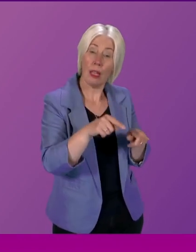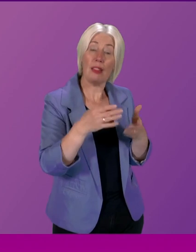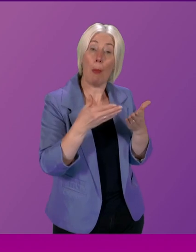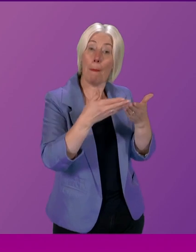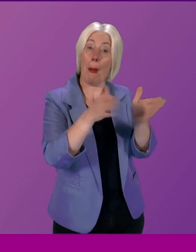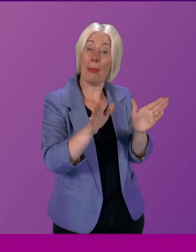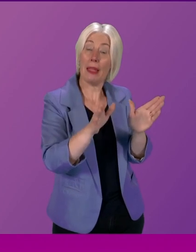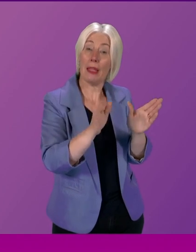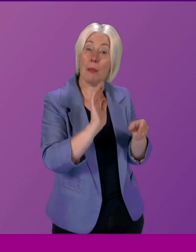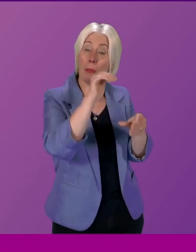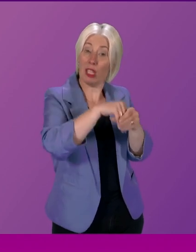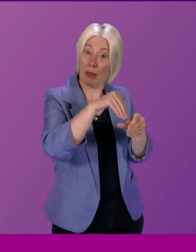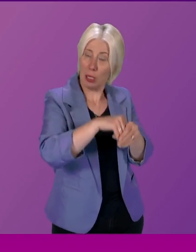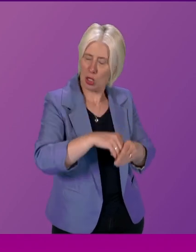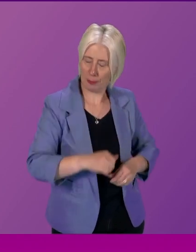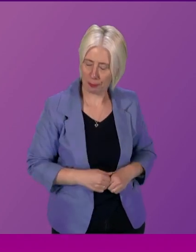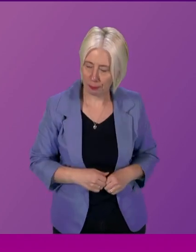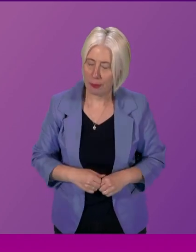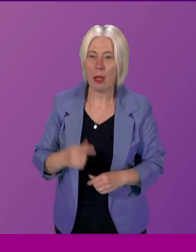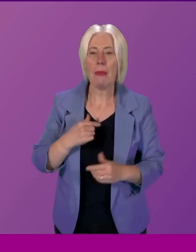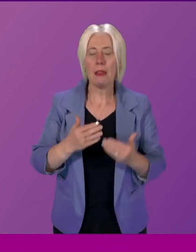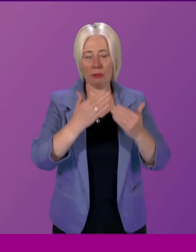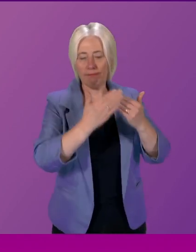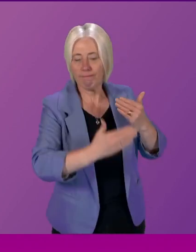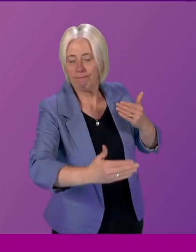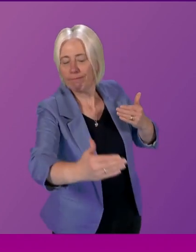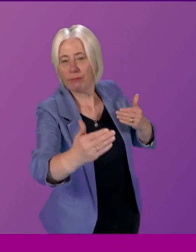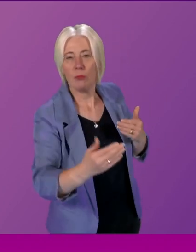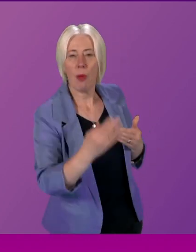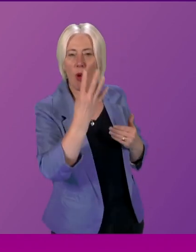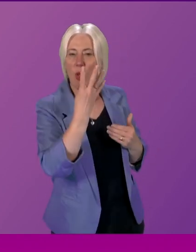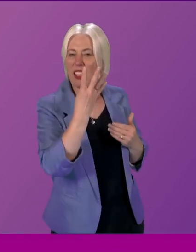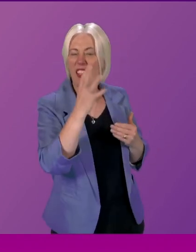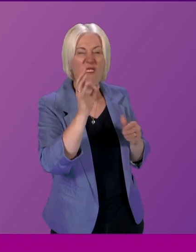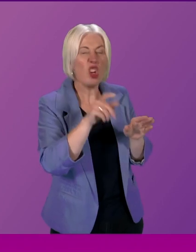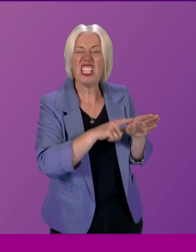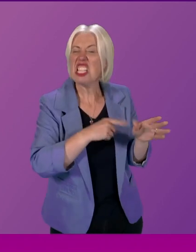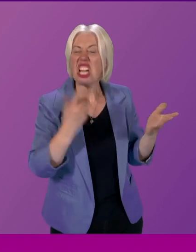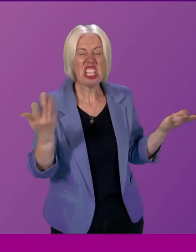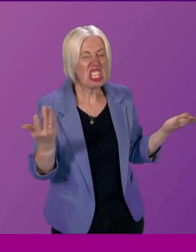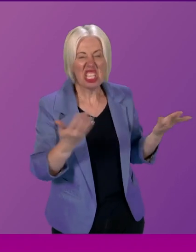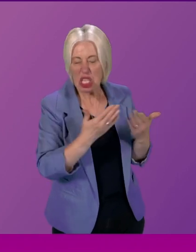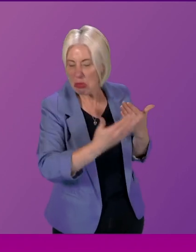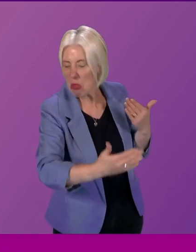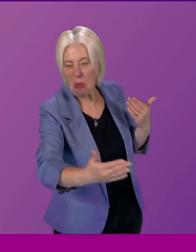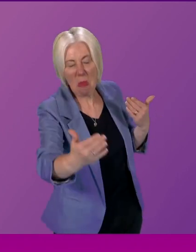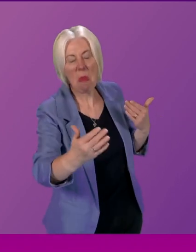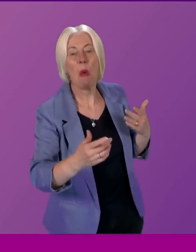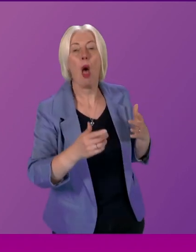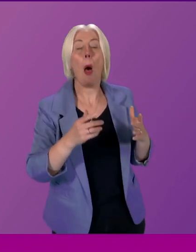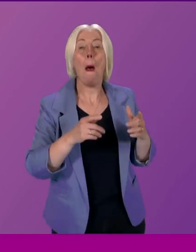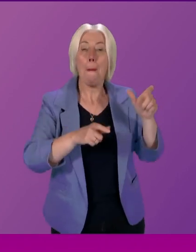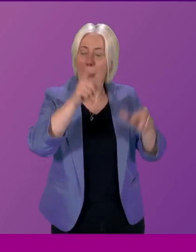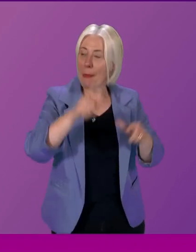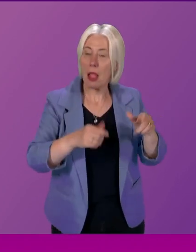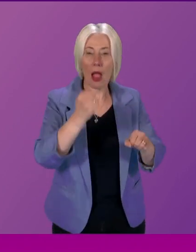participation there's a concern over a longer period maybe 40 years and across all parties that MSPs or elected members